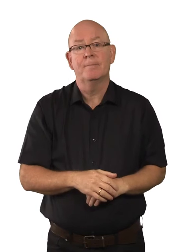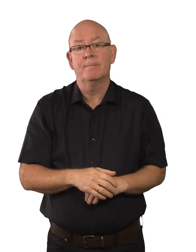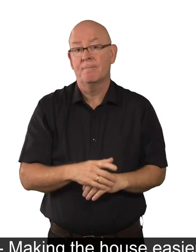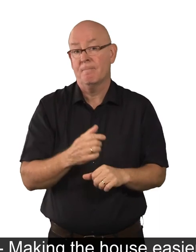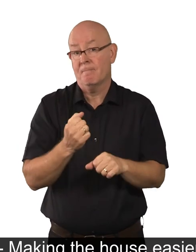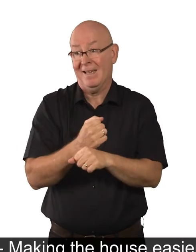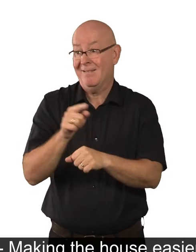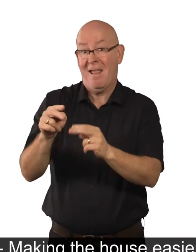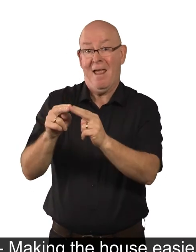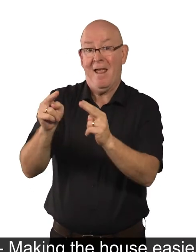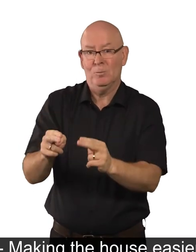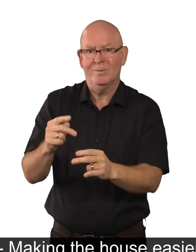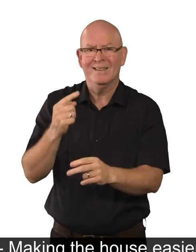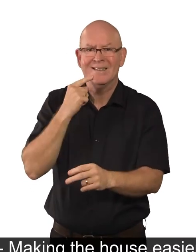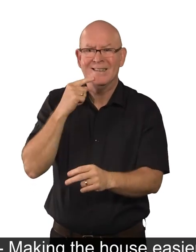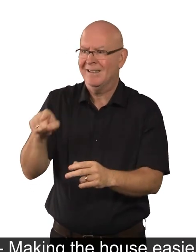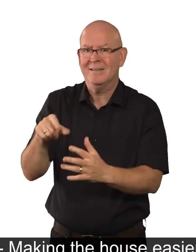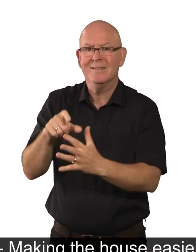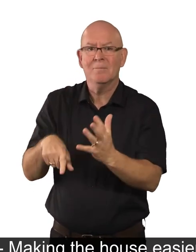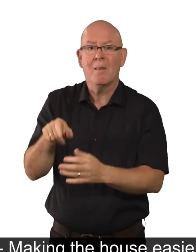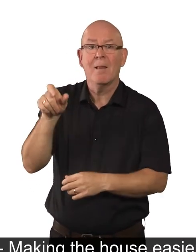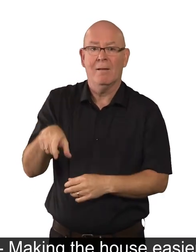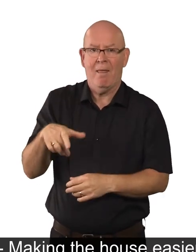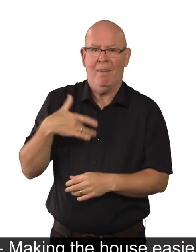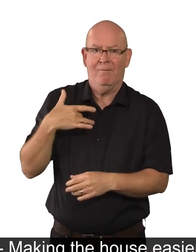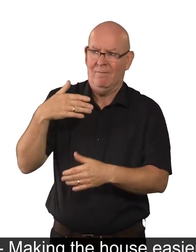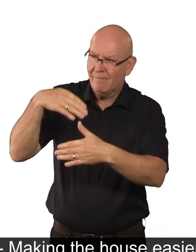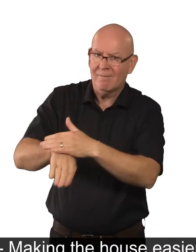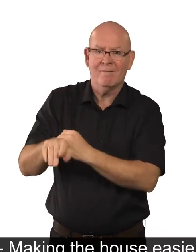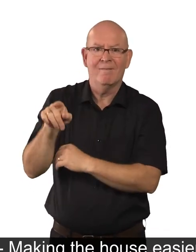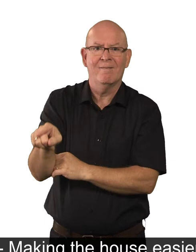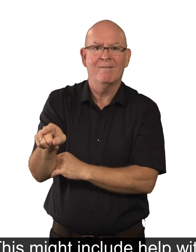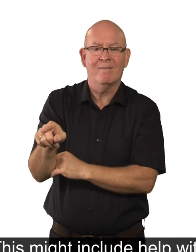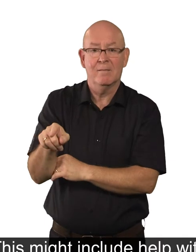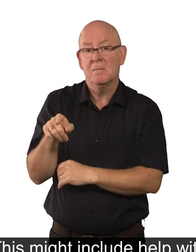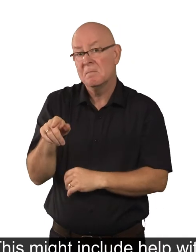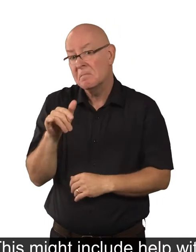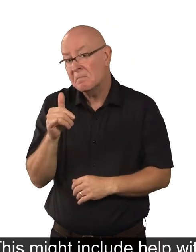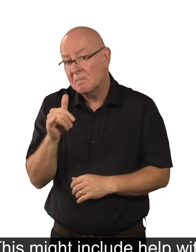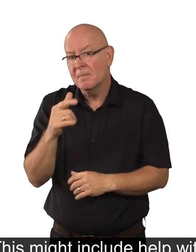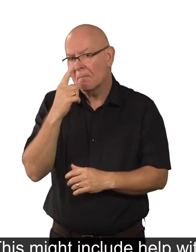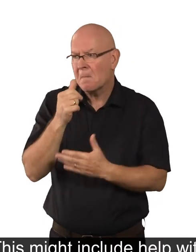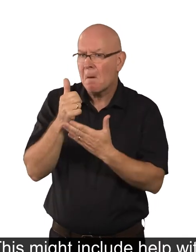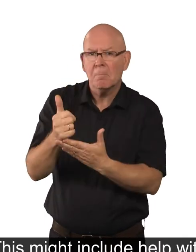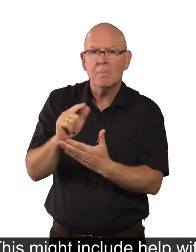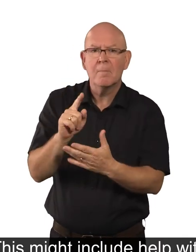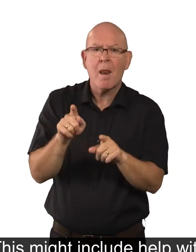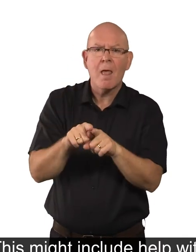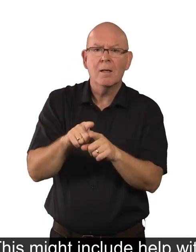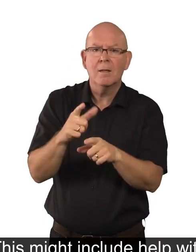Making the house easier for disabled people to live at home This might include help with